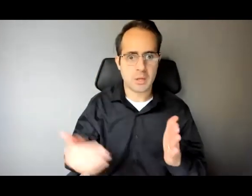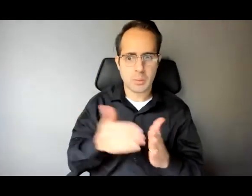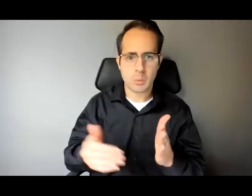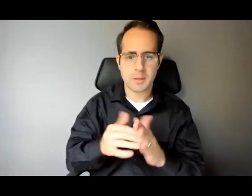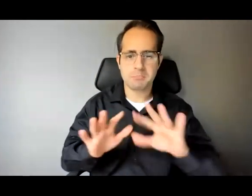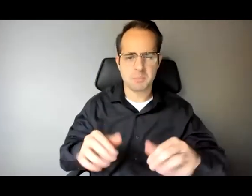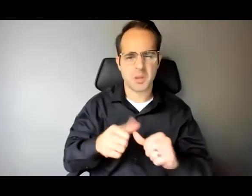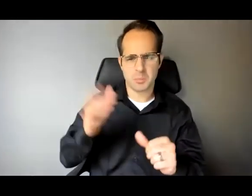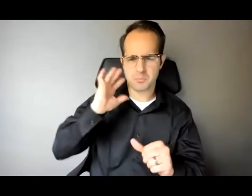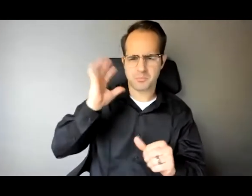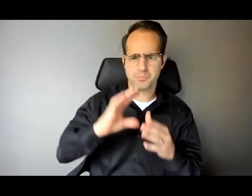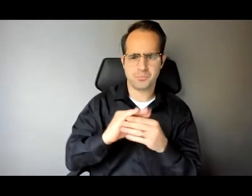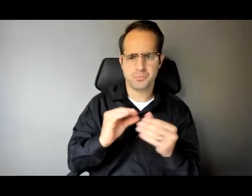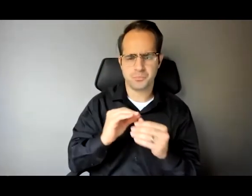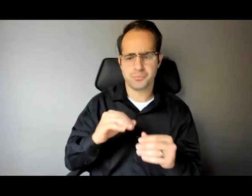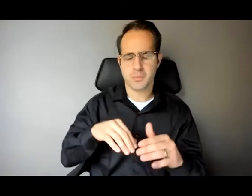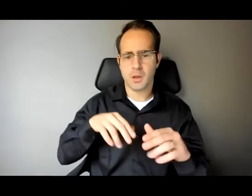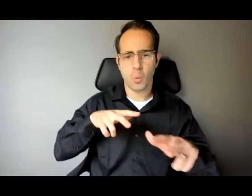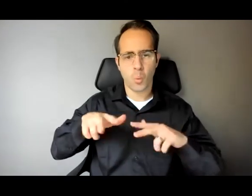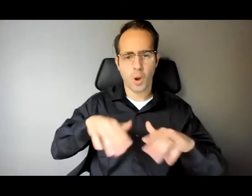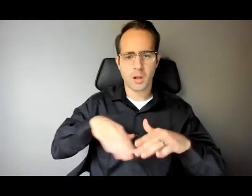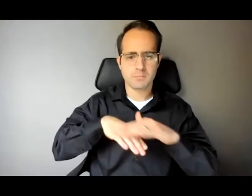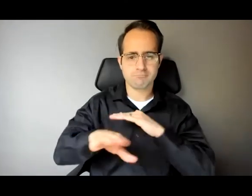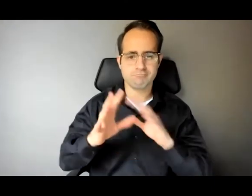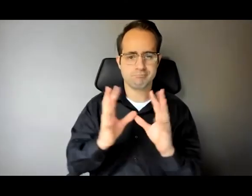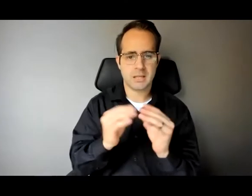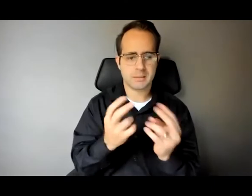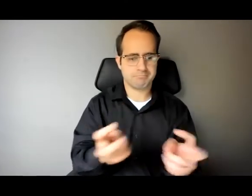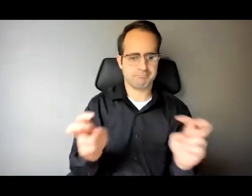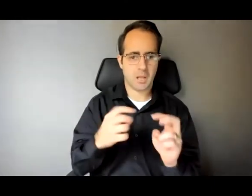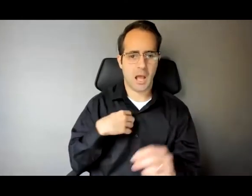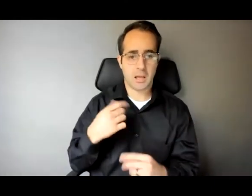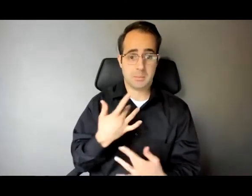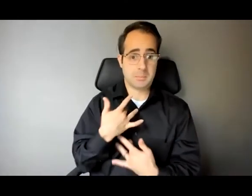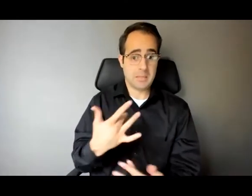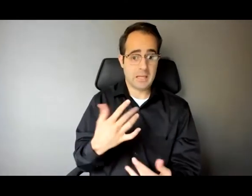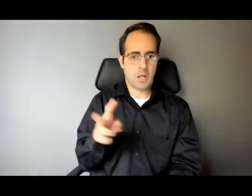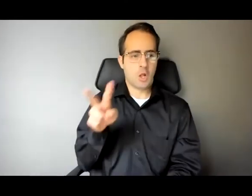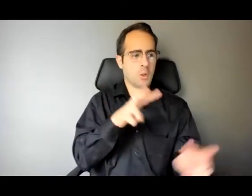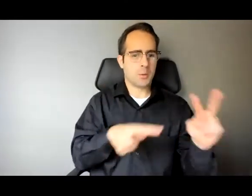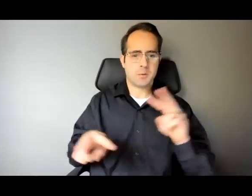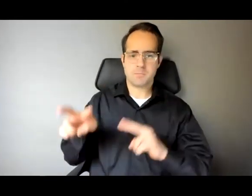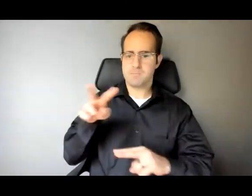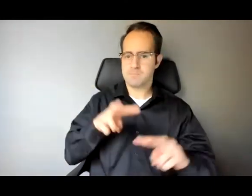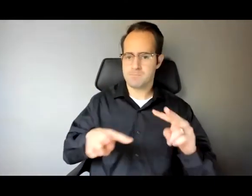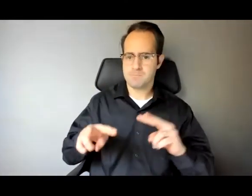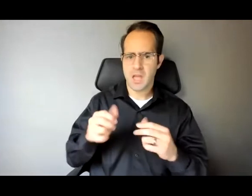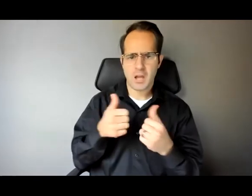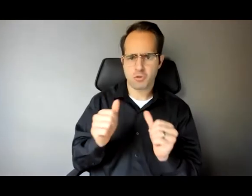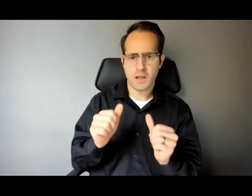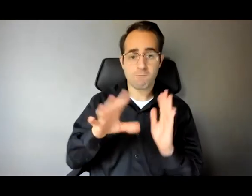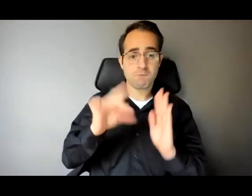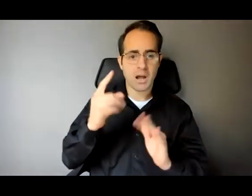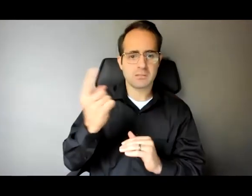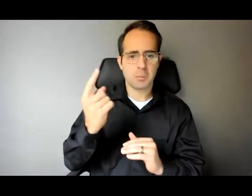walking into a meeting about eight years ago and when I walk into meetings I look around the room and I try to sit next to the person who I think I have the least in common with